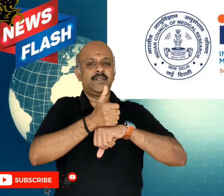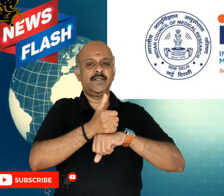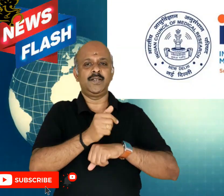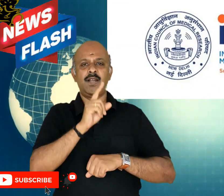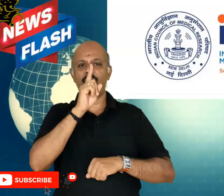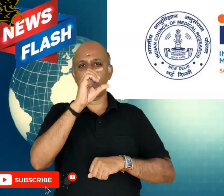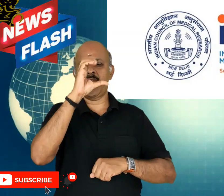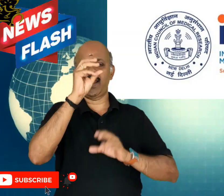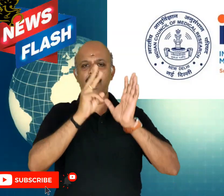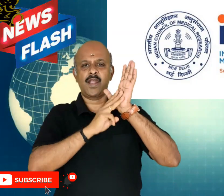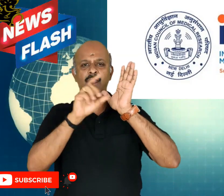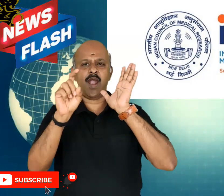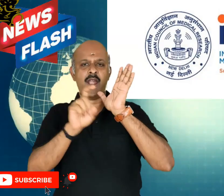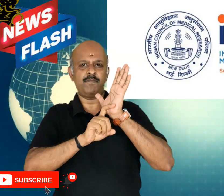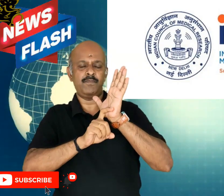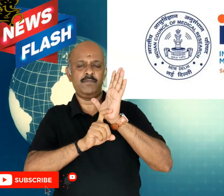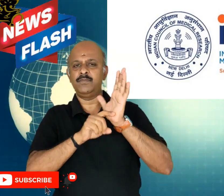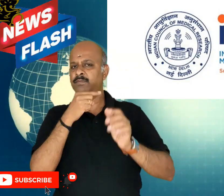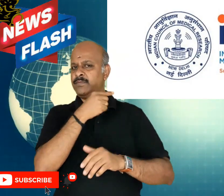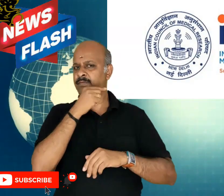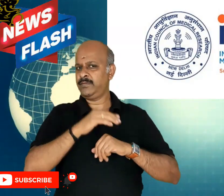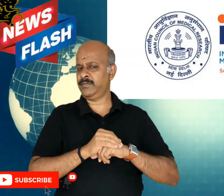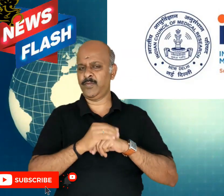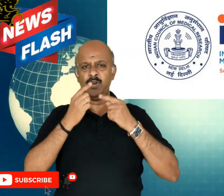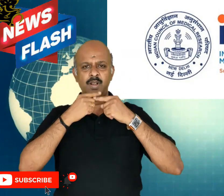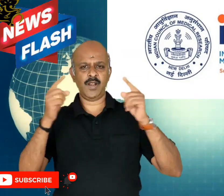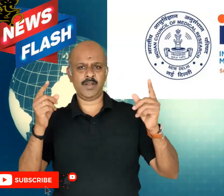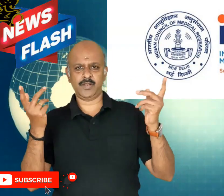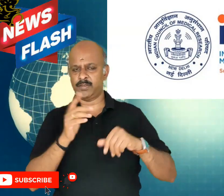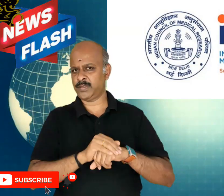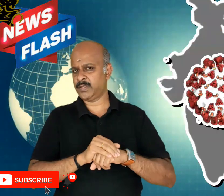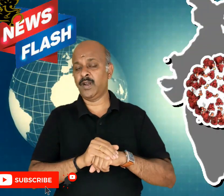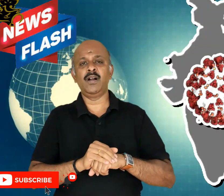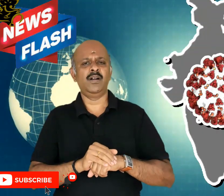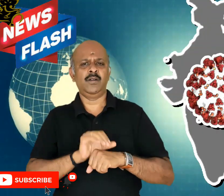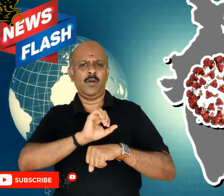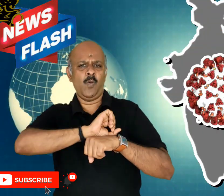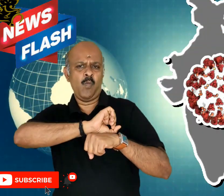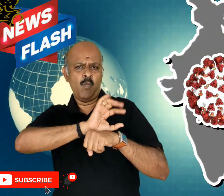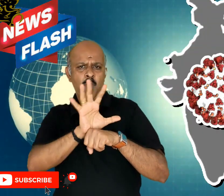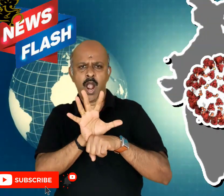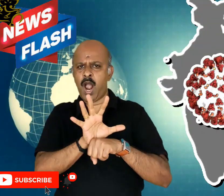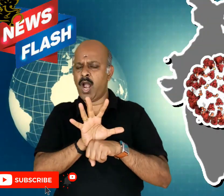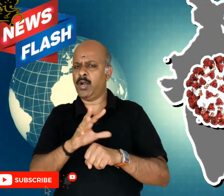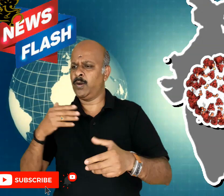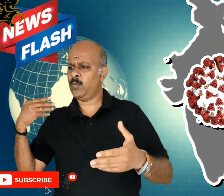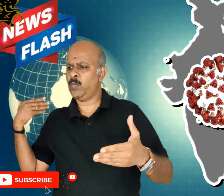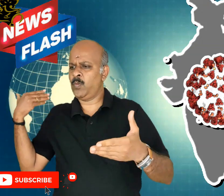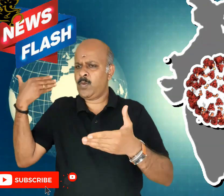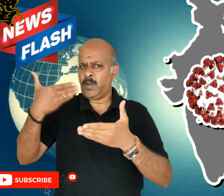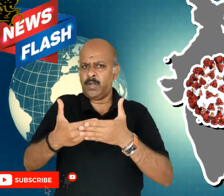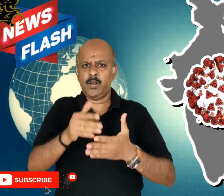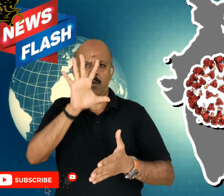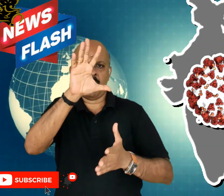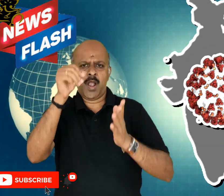The Indian Council of Medical Research have been battling